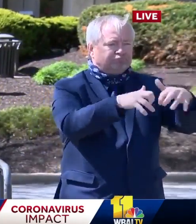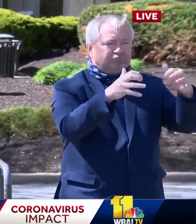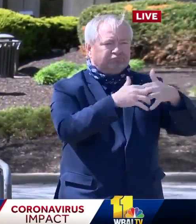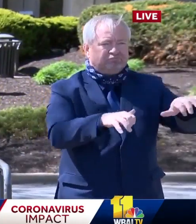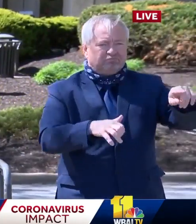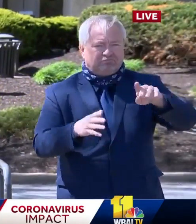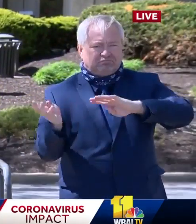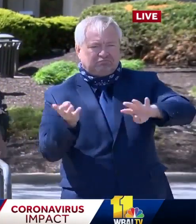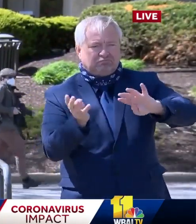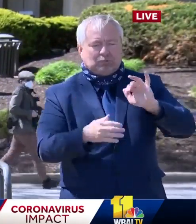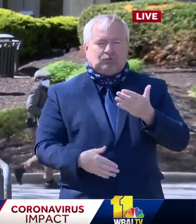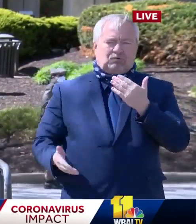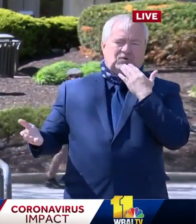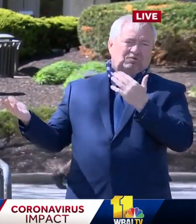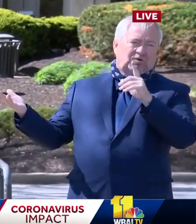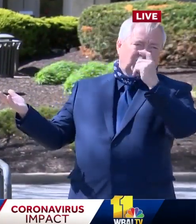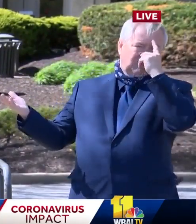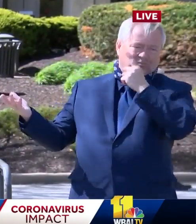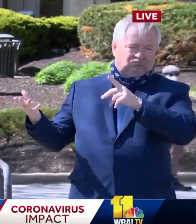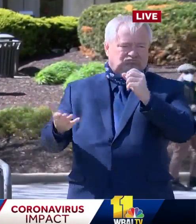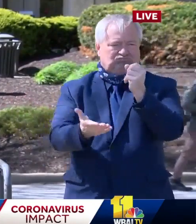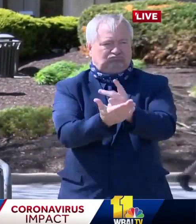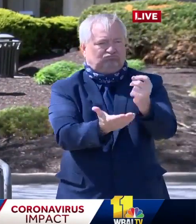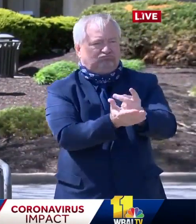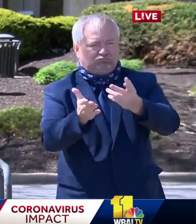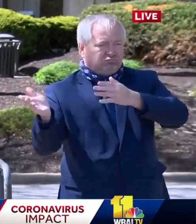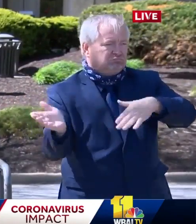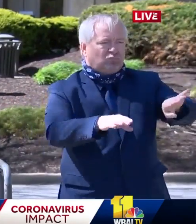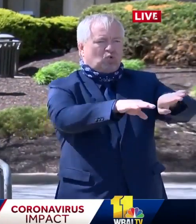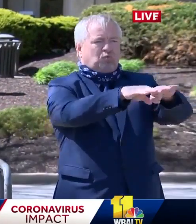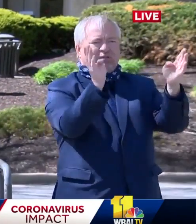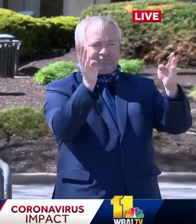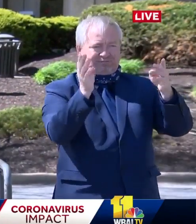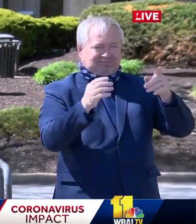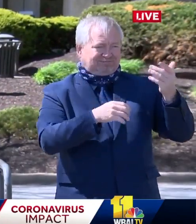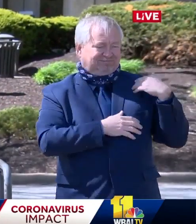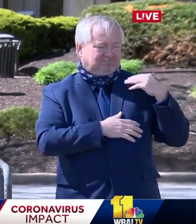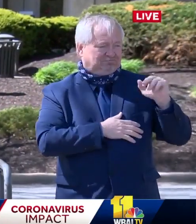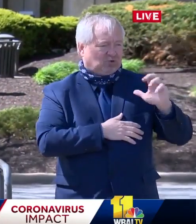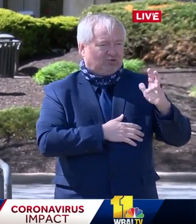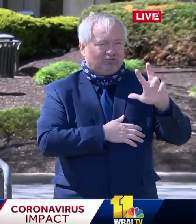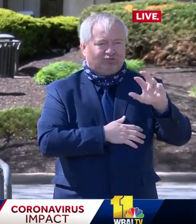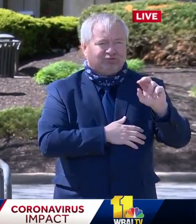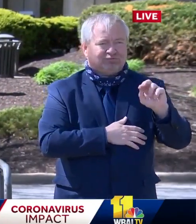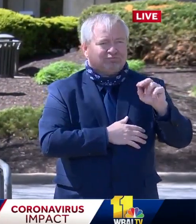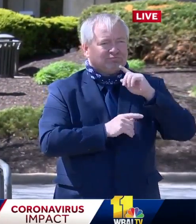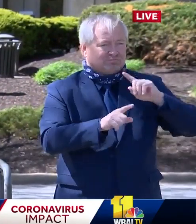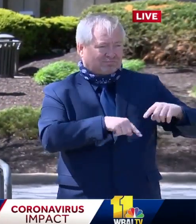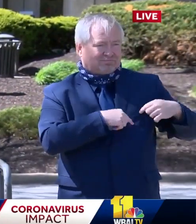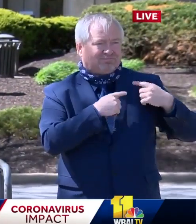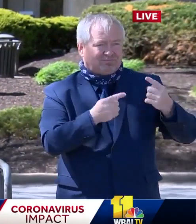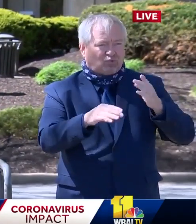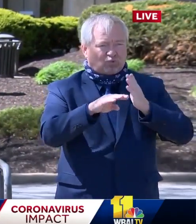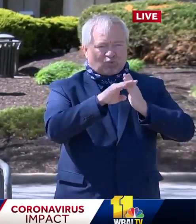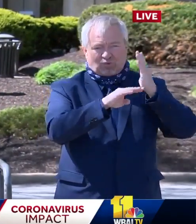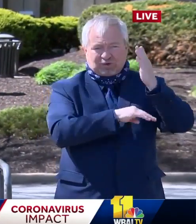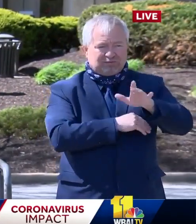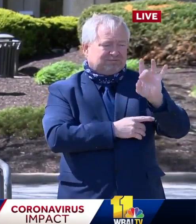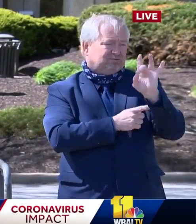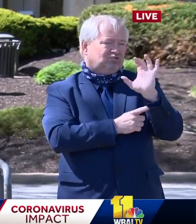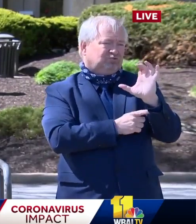that that site, which opened on March 30th, so far has screened over 800 individuals, tested